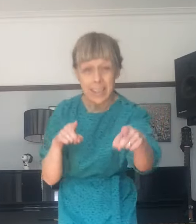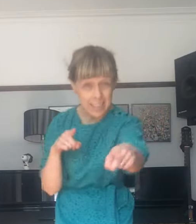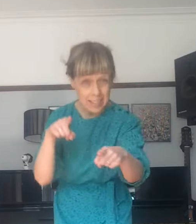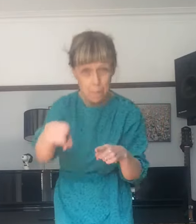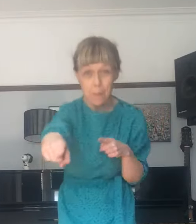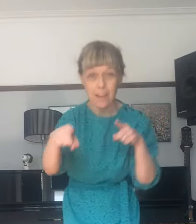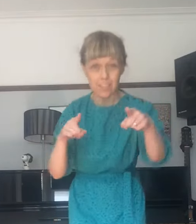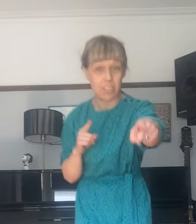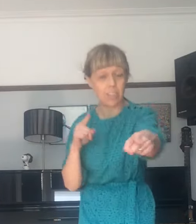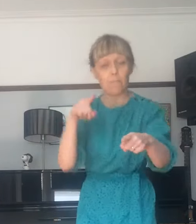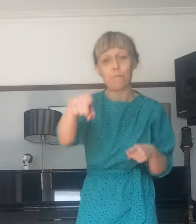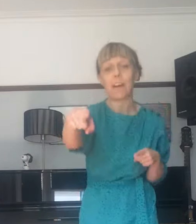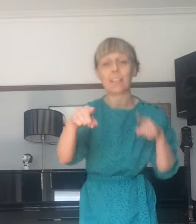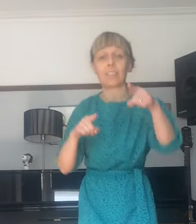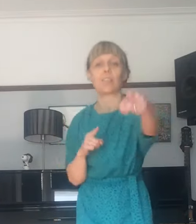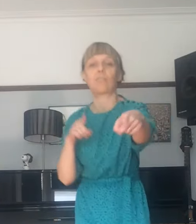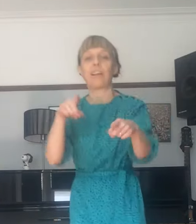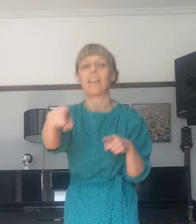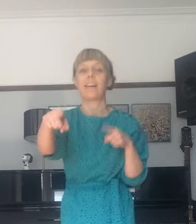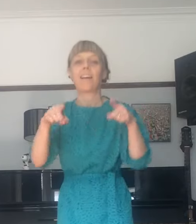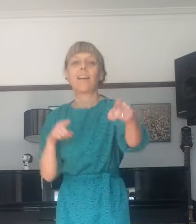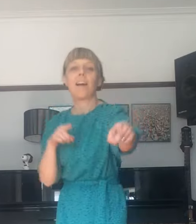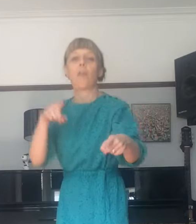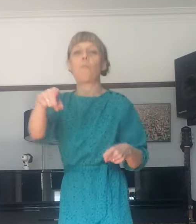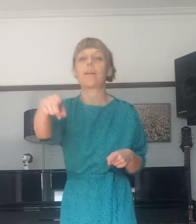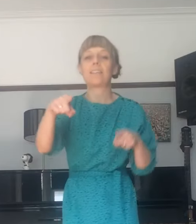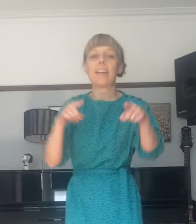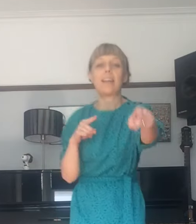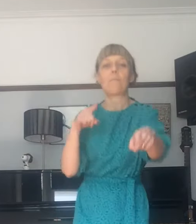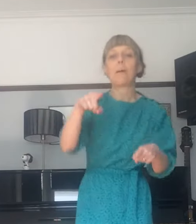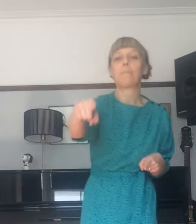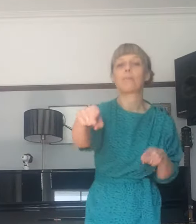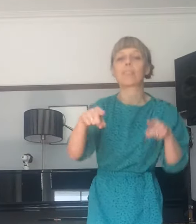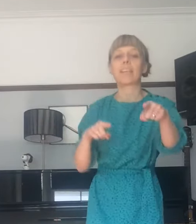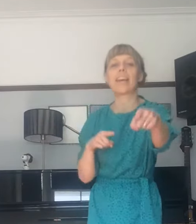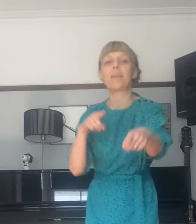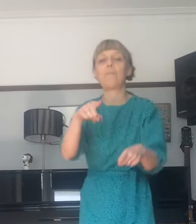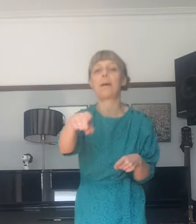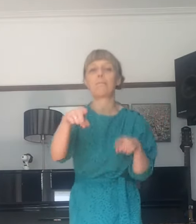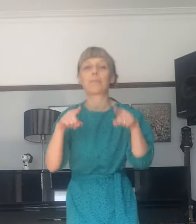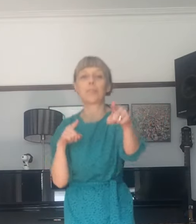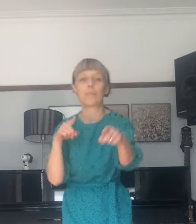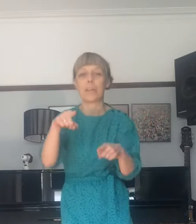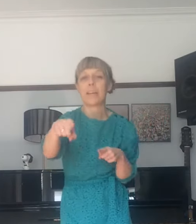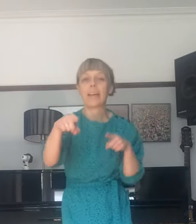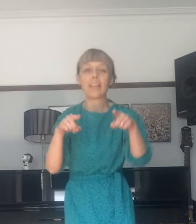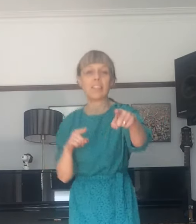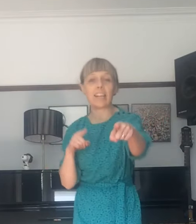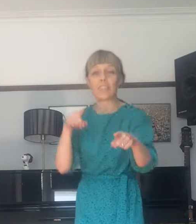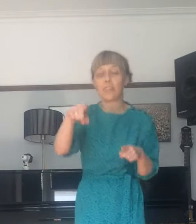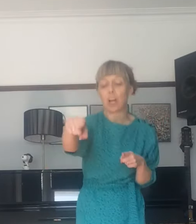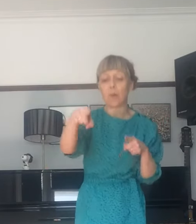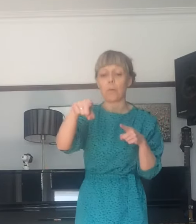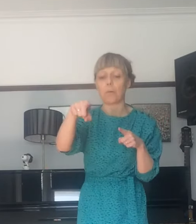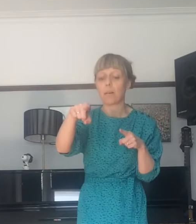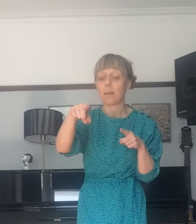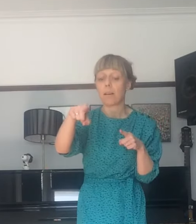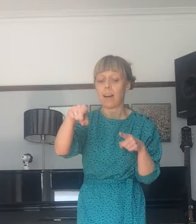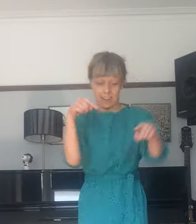in a button factory. One day my boss came up to me. He said, Joe. I